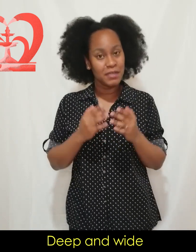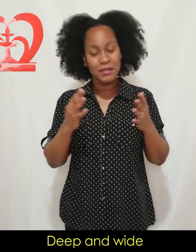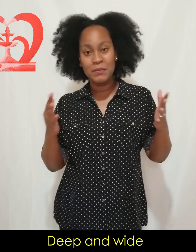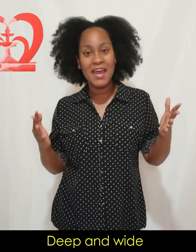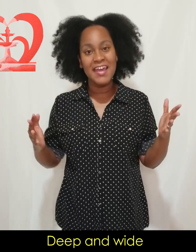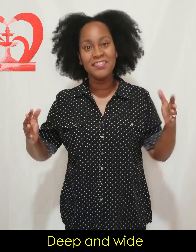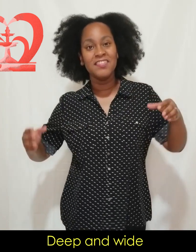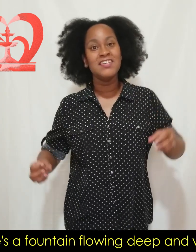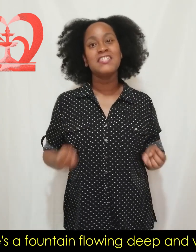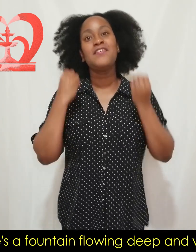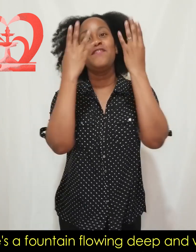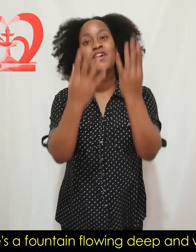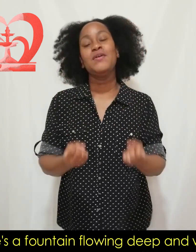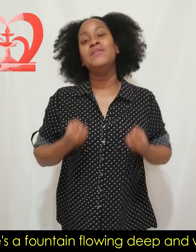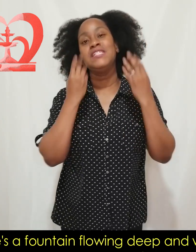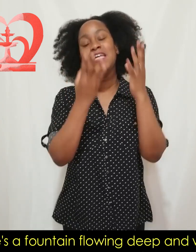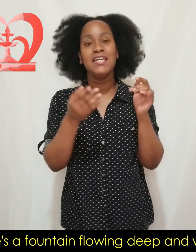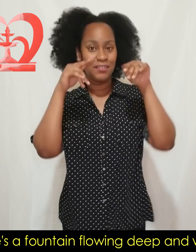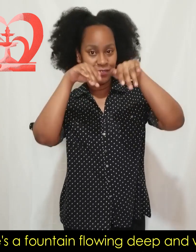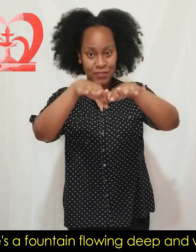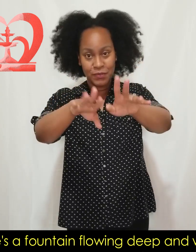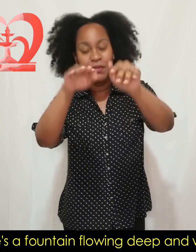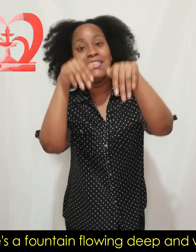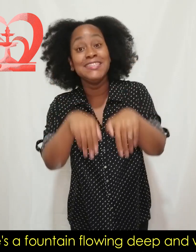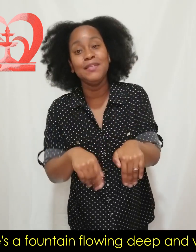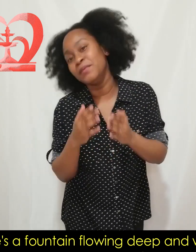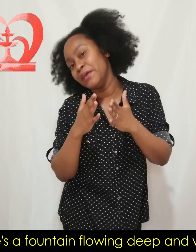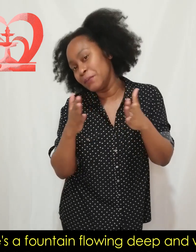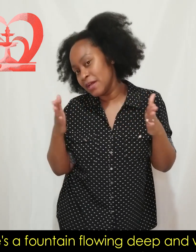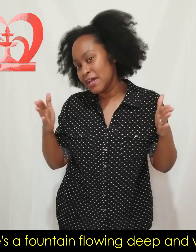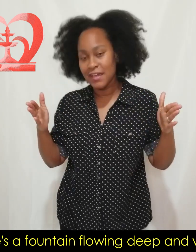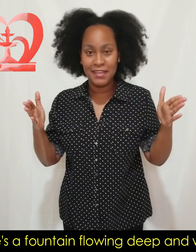There's a fountain flowing deep and wide.